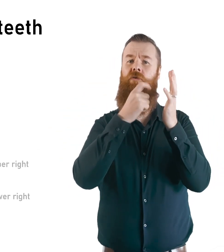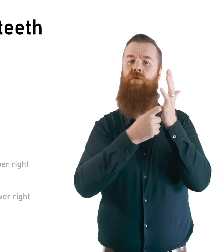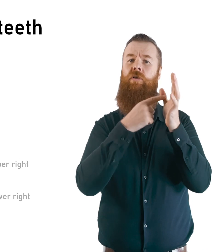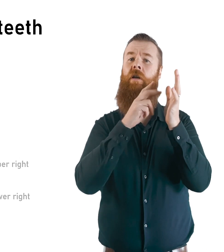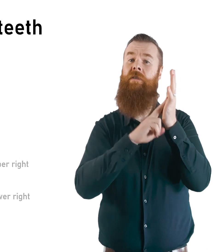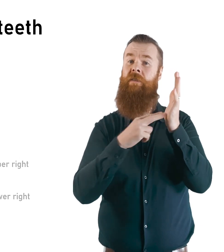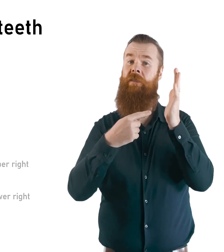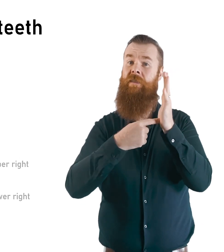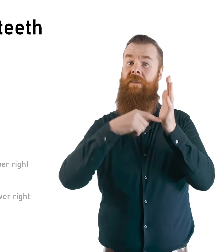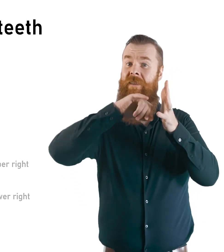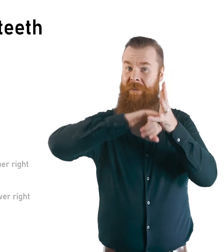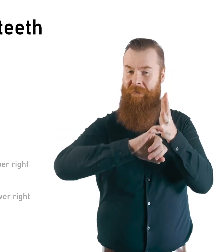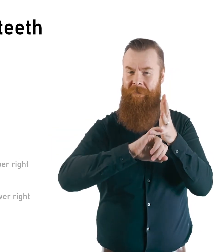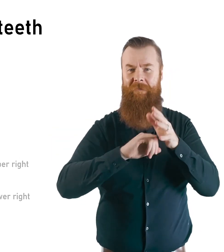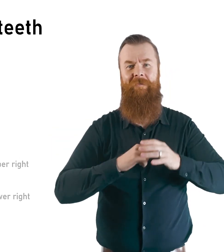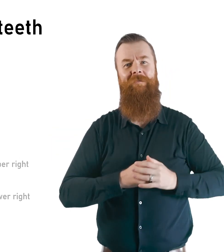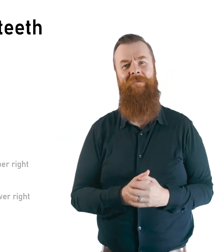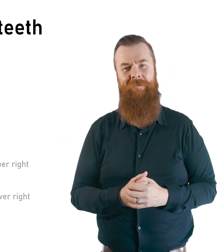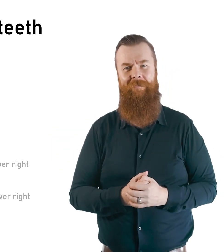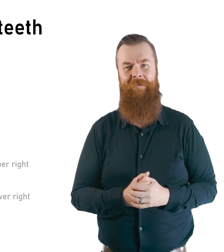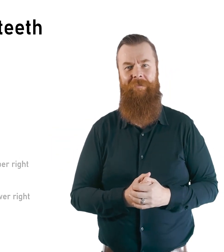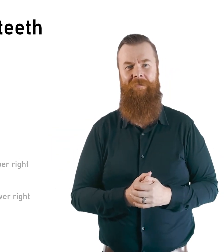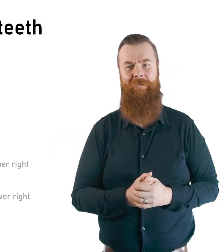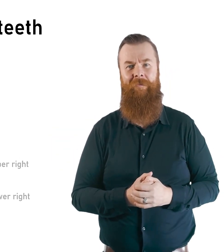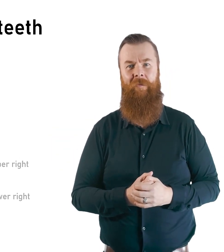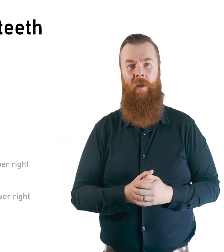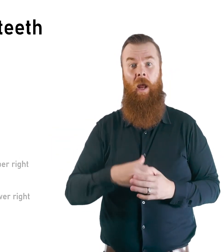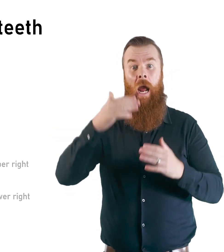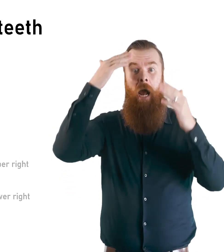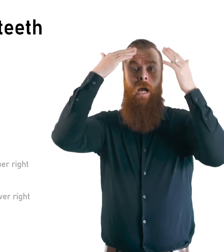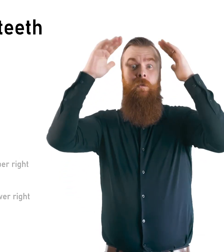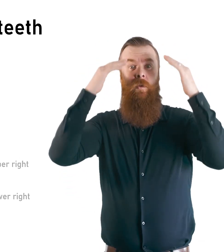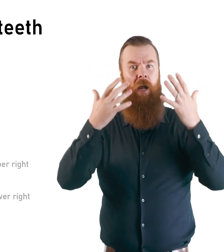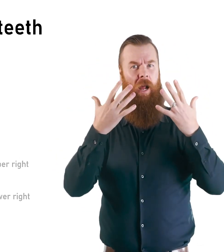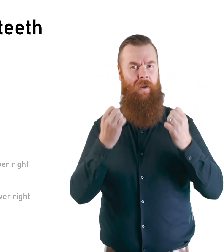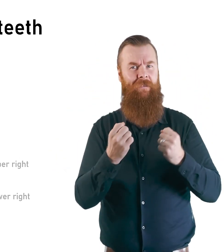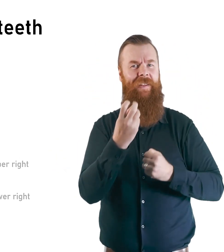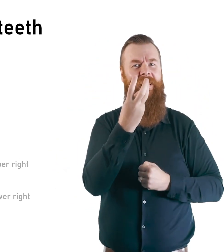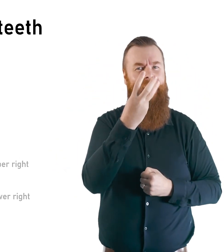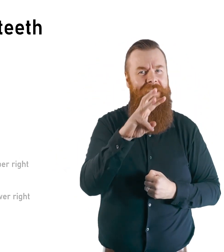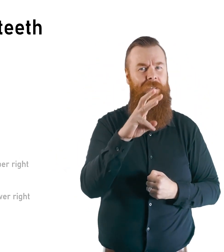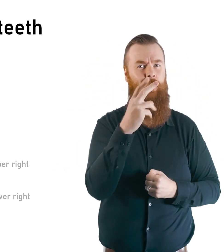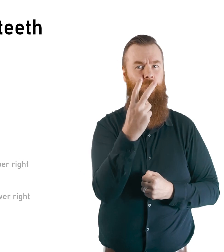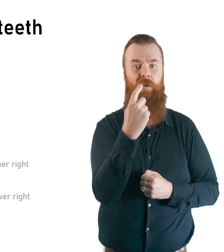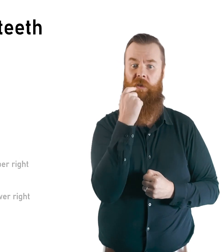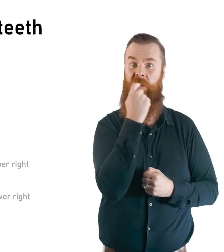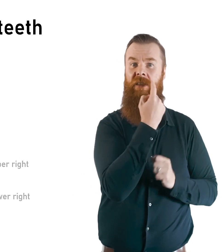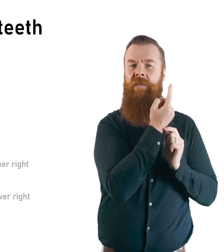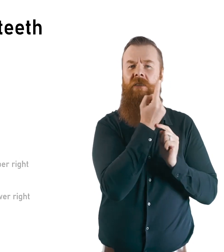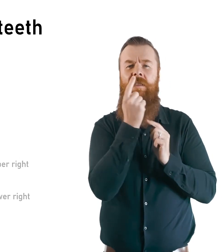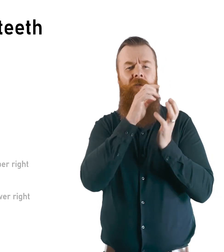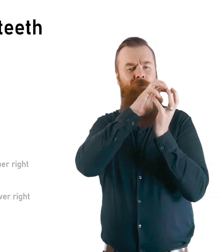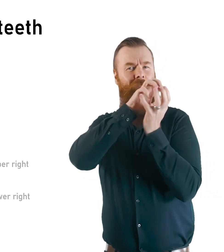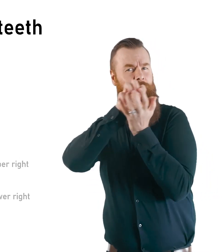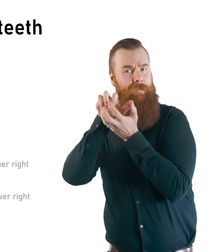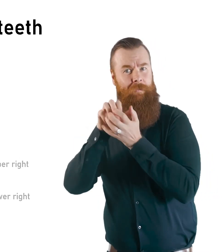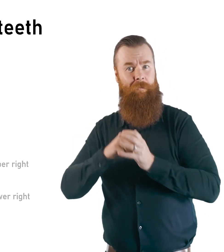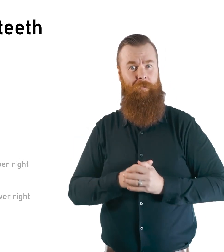These are known as quadrants. Adults have 32 permanent teeth. There are four types of teeth in the adult